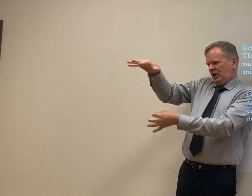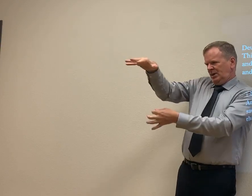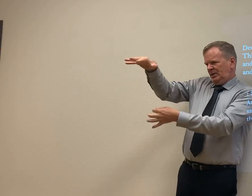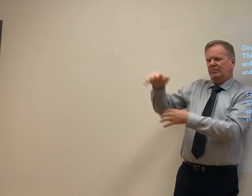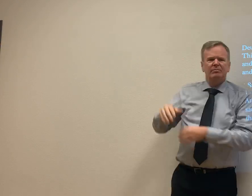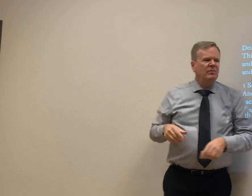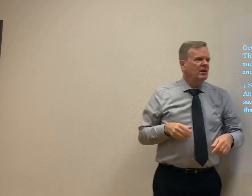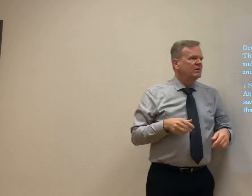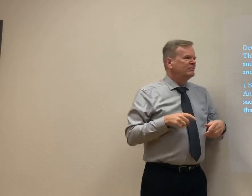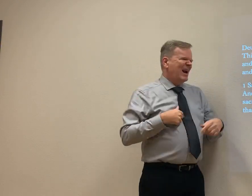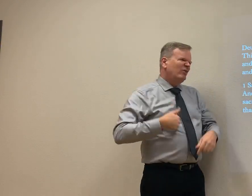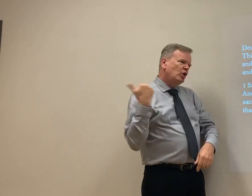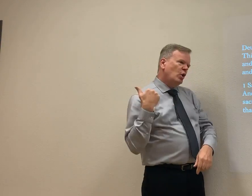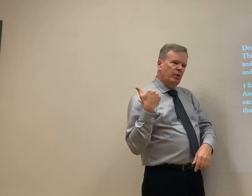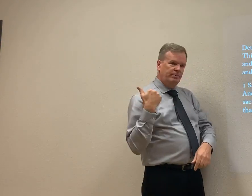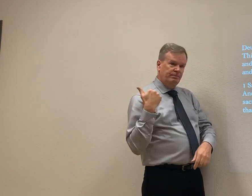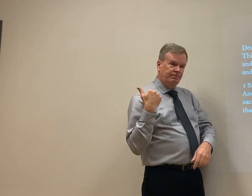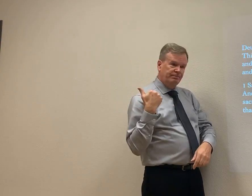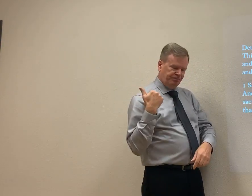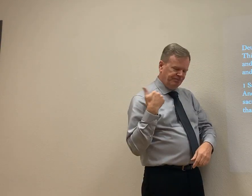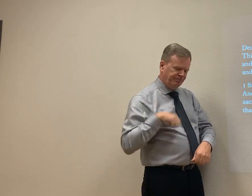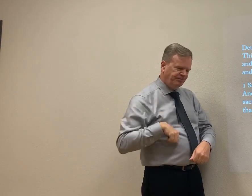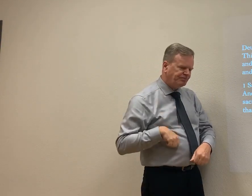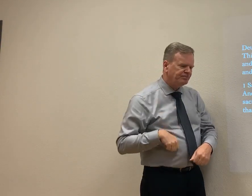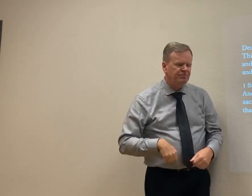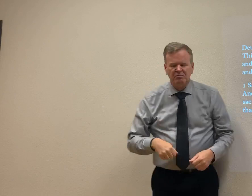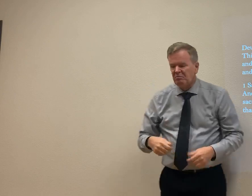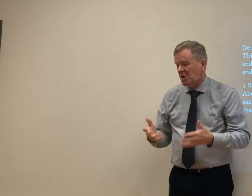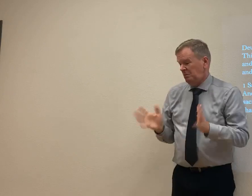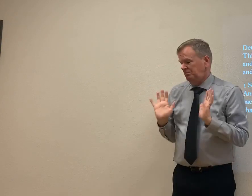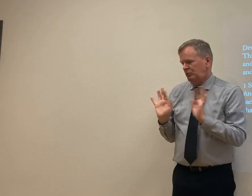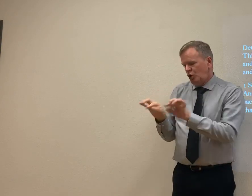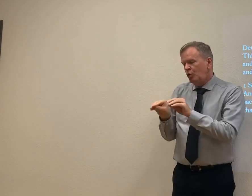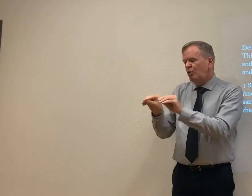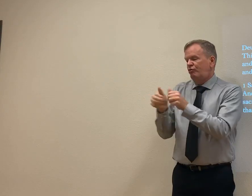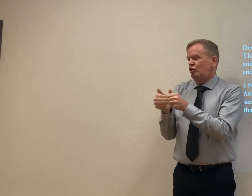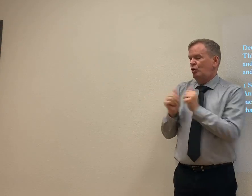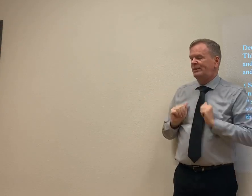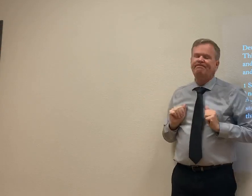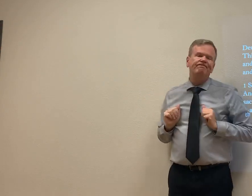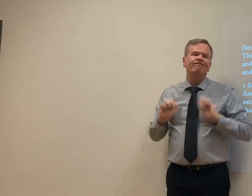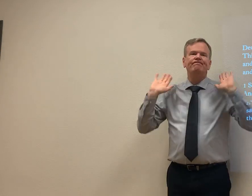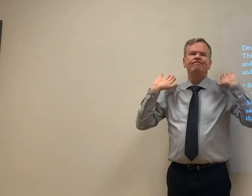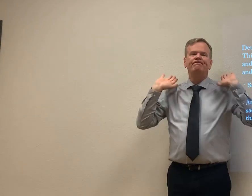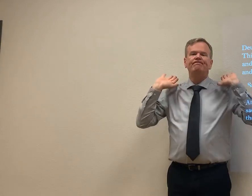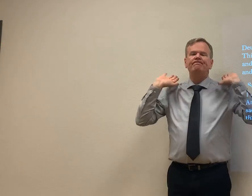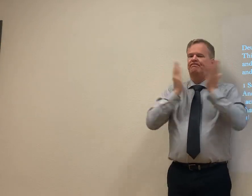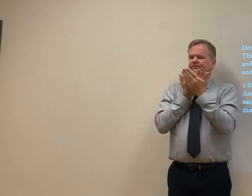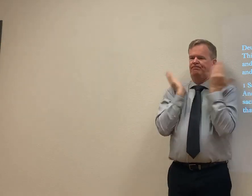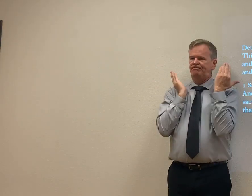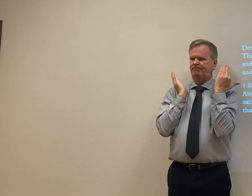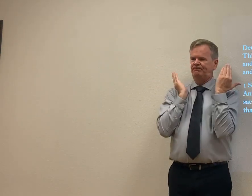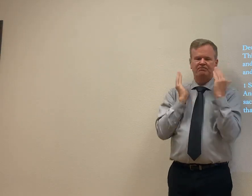And decides that he's going to go to the place that they agreed on in the first conversation. And then, of course, the pastor says, that's your move. You know, you do you.